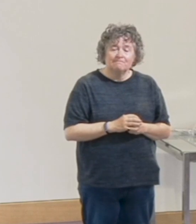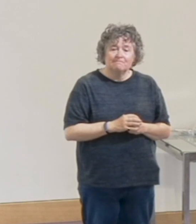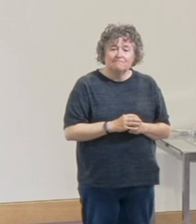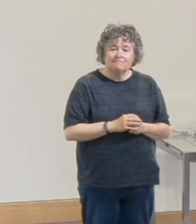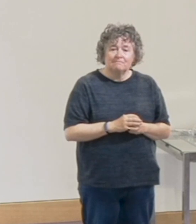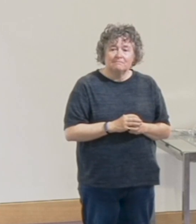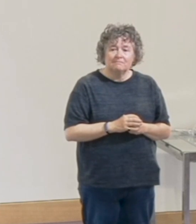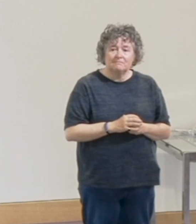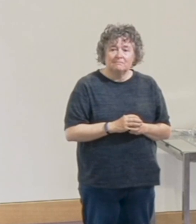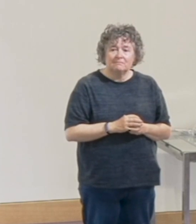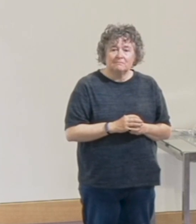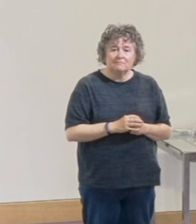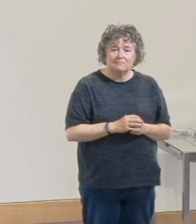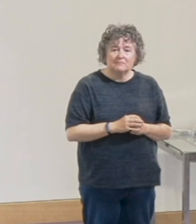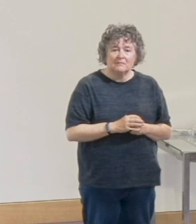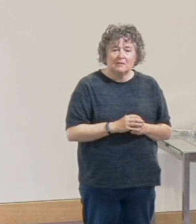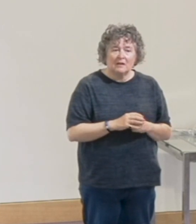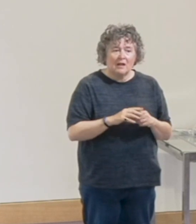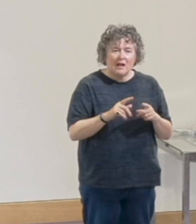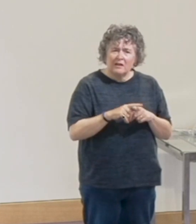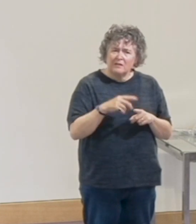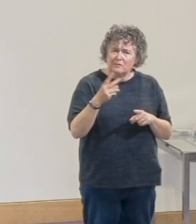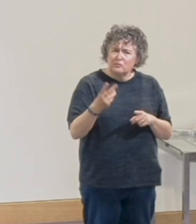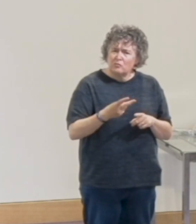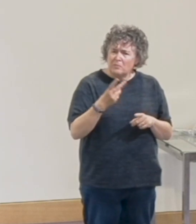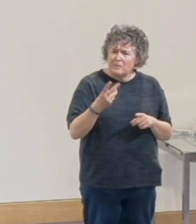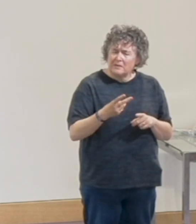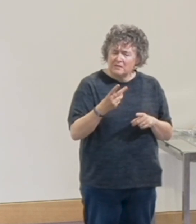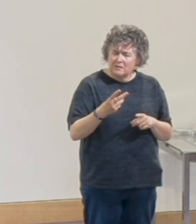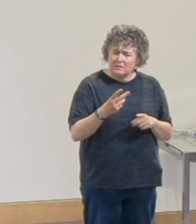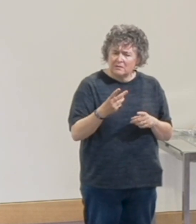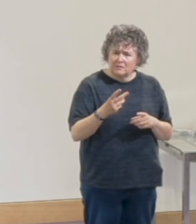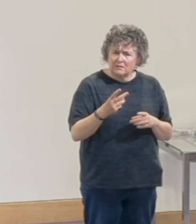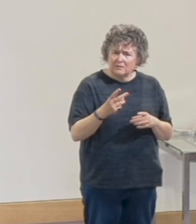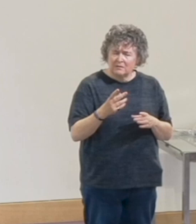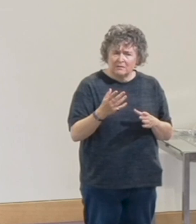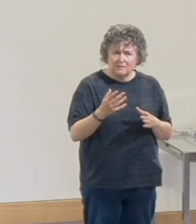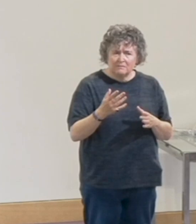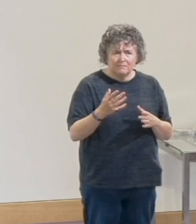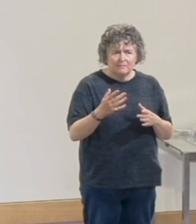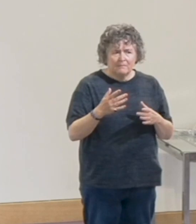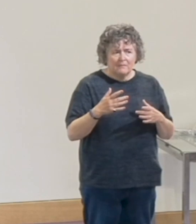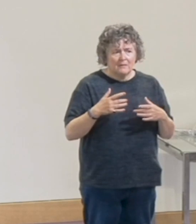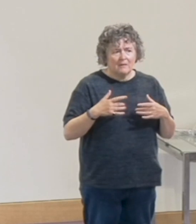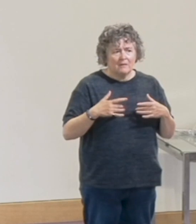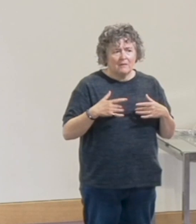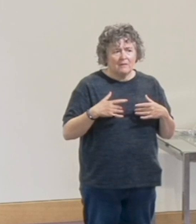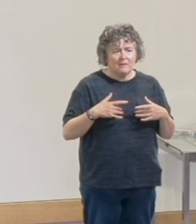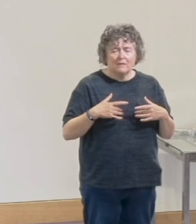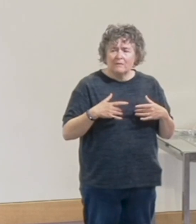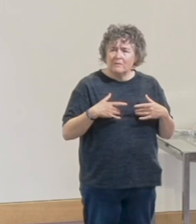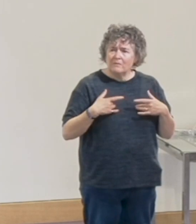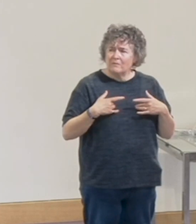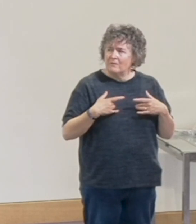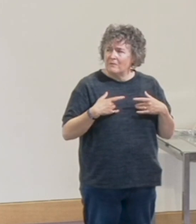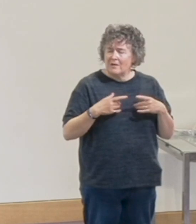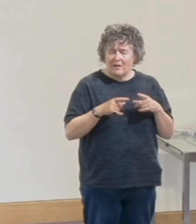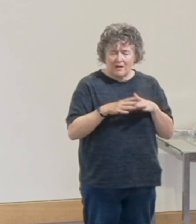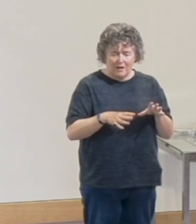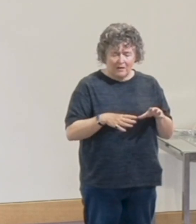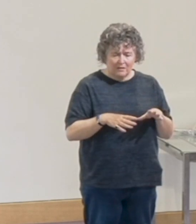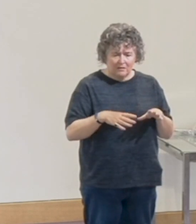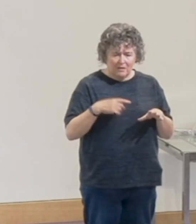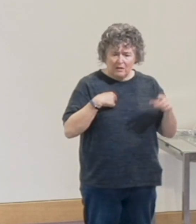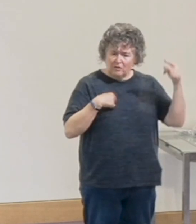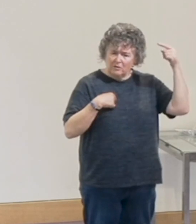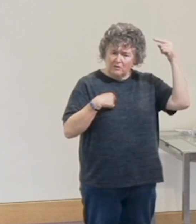And Christina picked up on that as well. And there was a real sense of, you know, that bit of, yeah, I know it in my head,